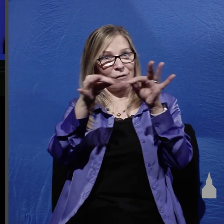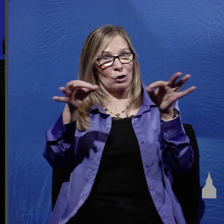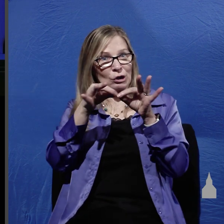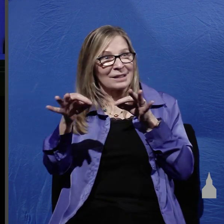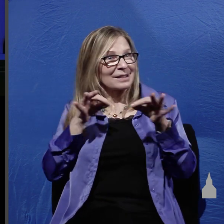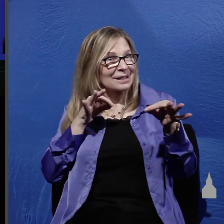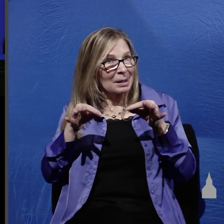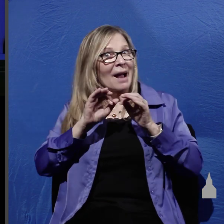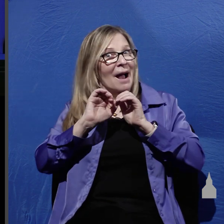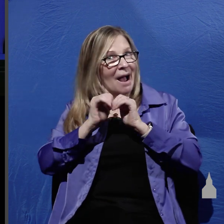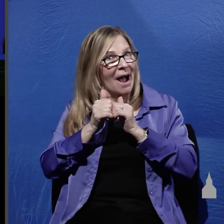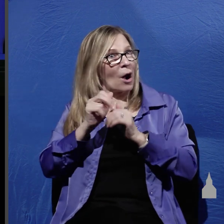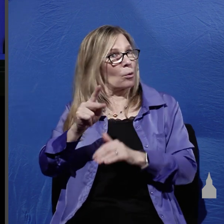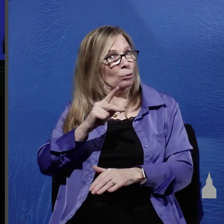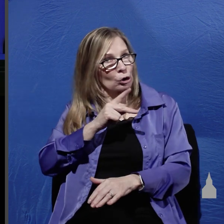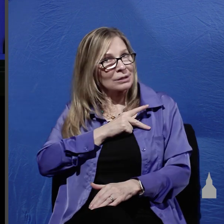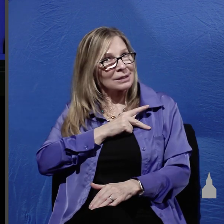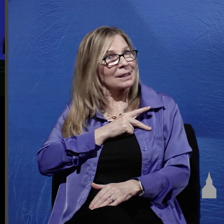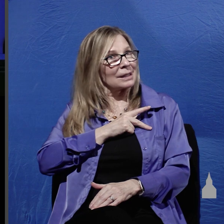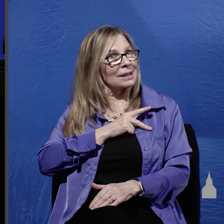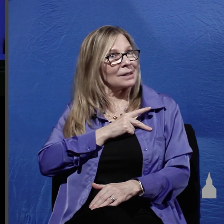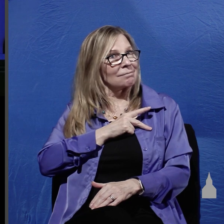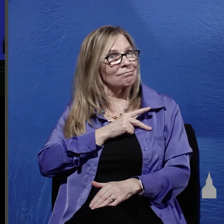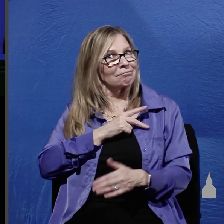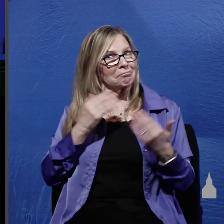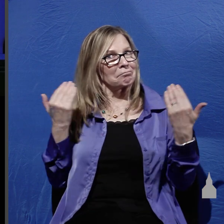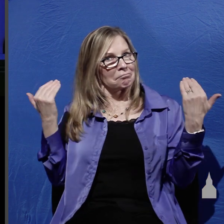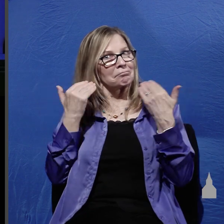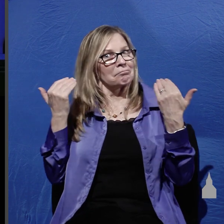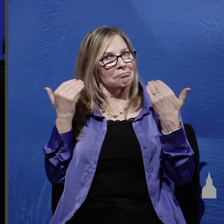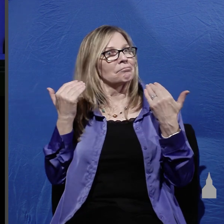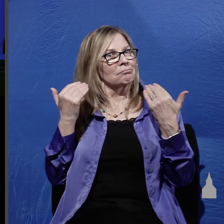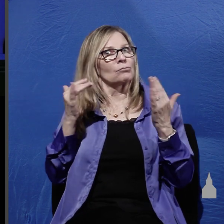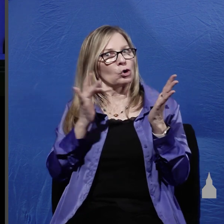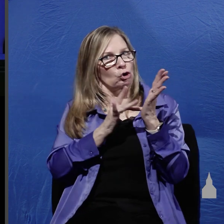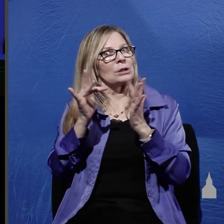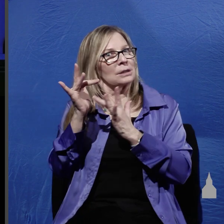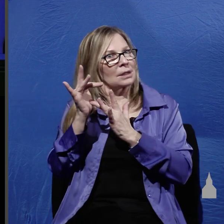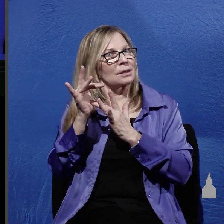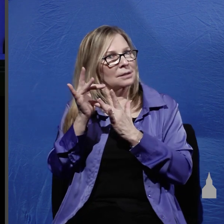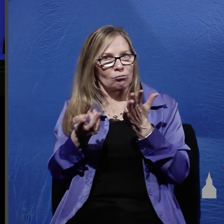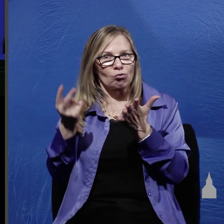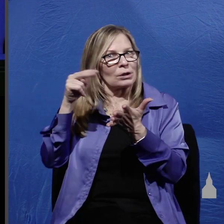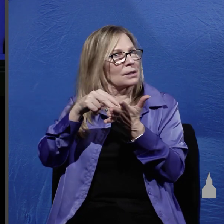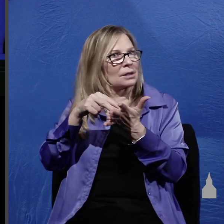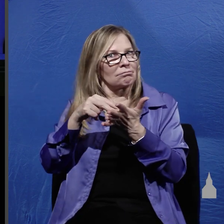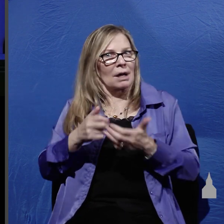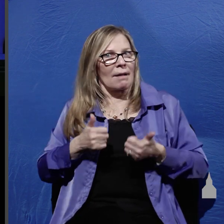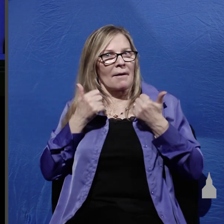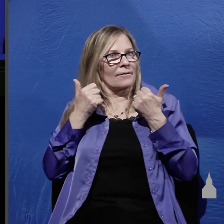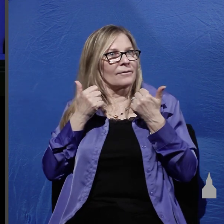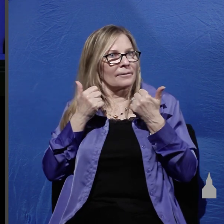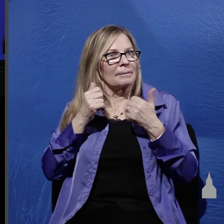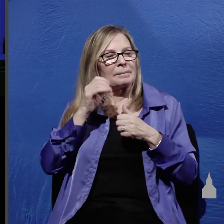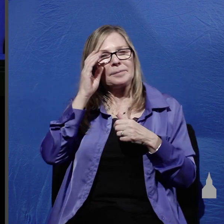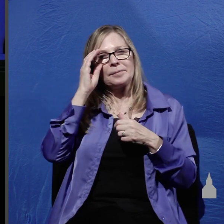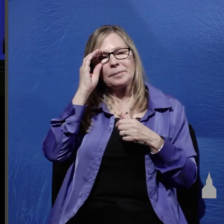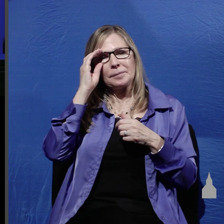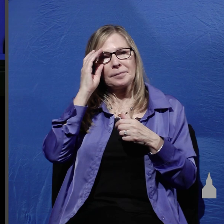he came personally to be persuaded that Jesus had risen from the dead and was alive and his reason